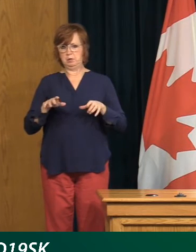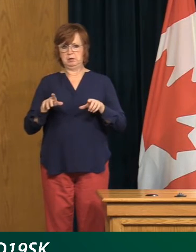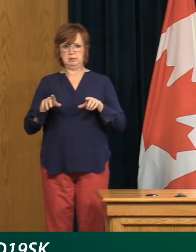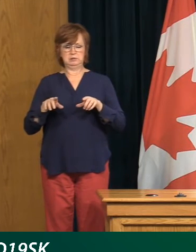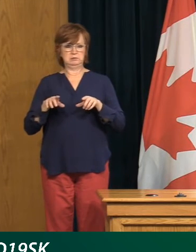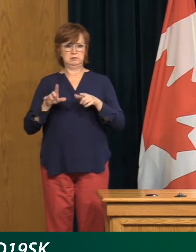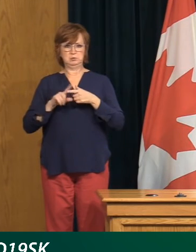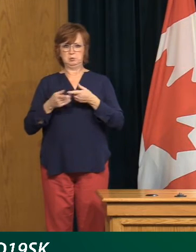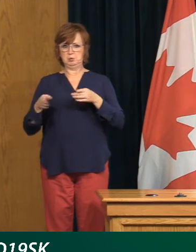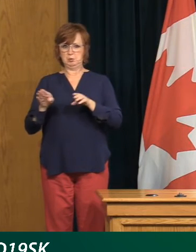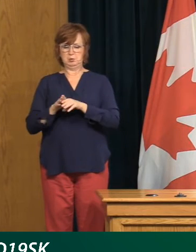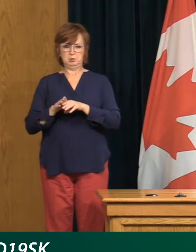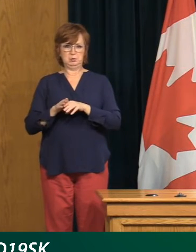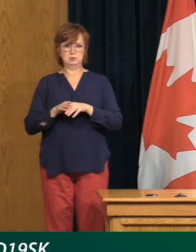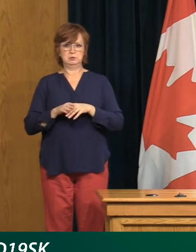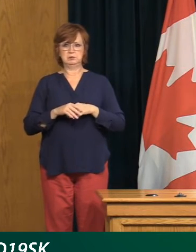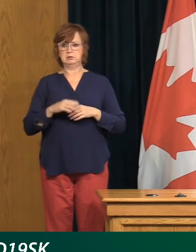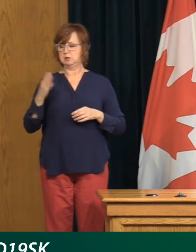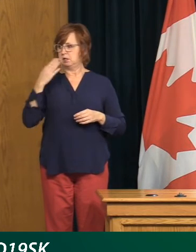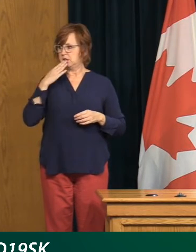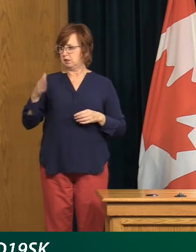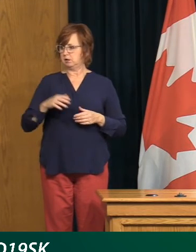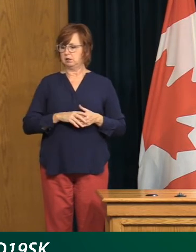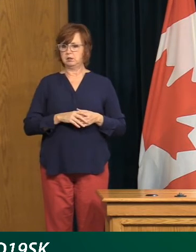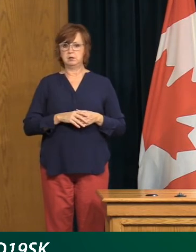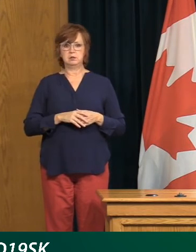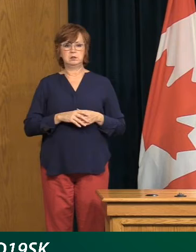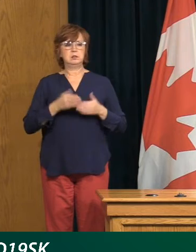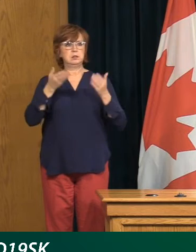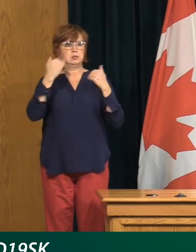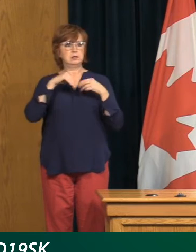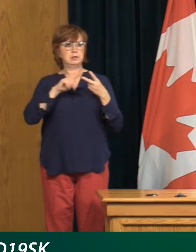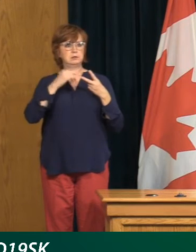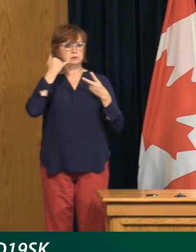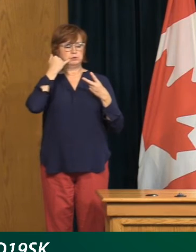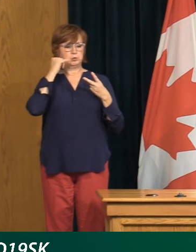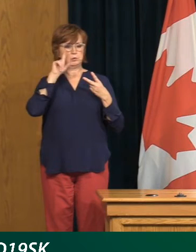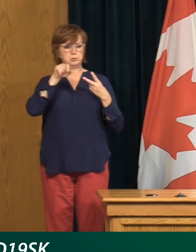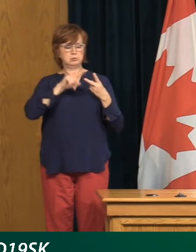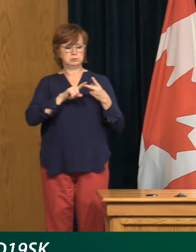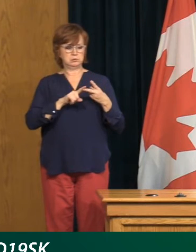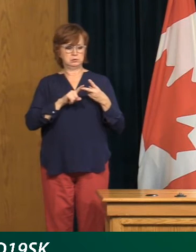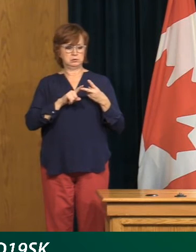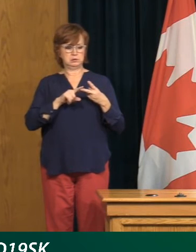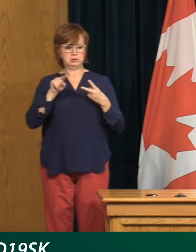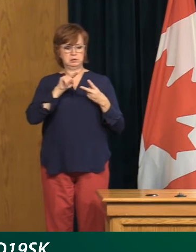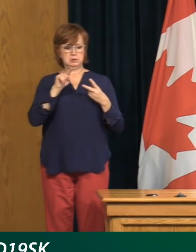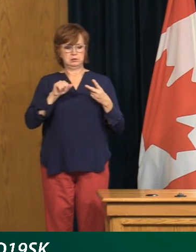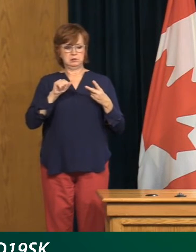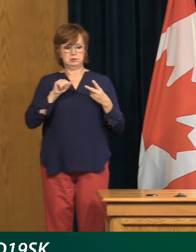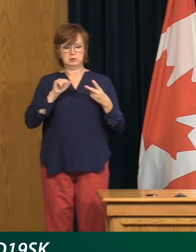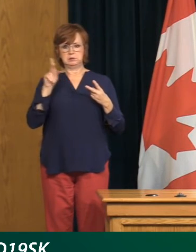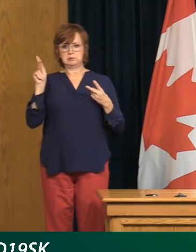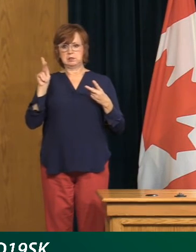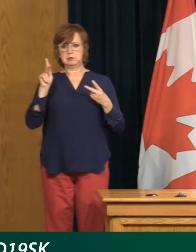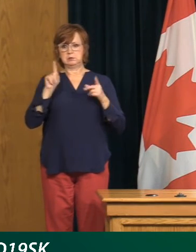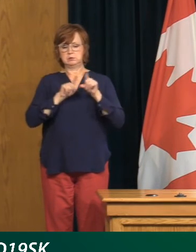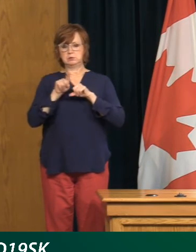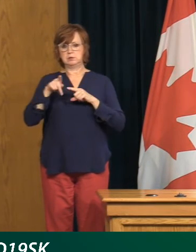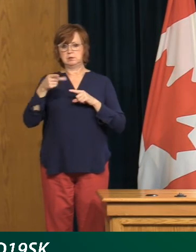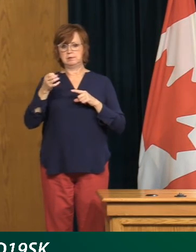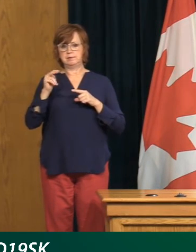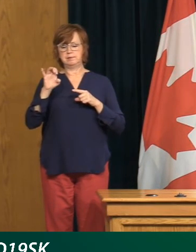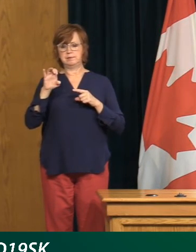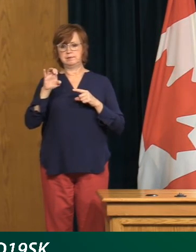option. Thank you. Moderator, next caller, please. We have Zach Vissera from the Star Phoenix.